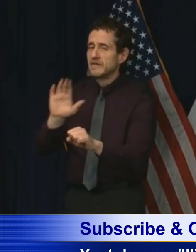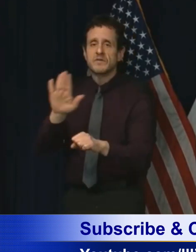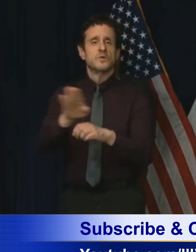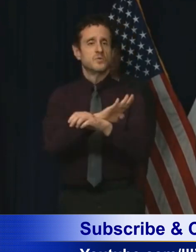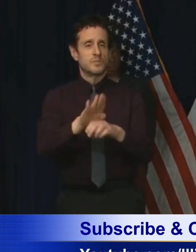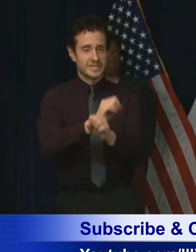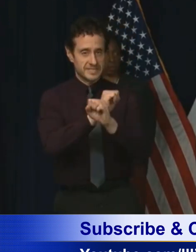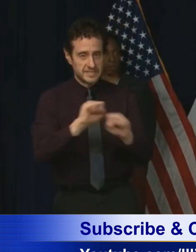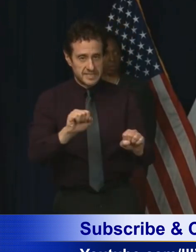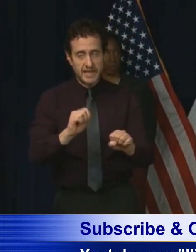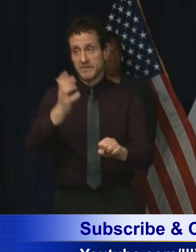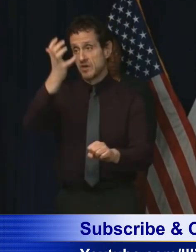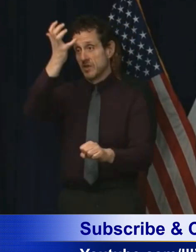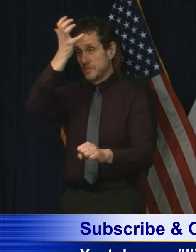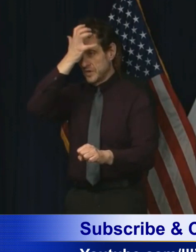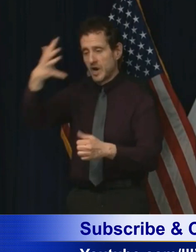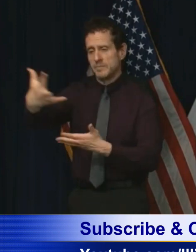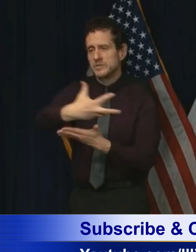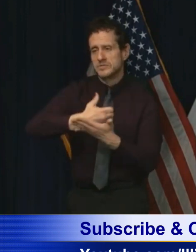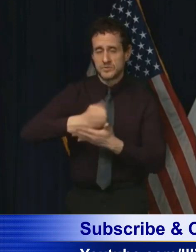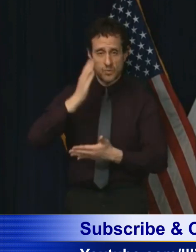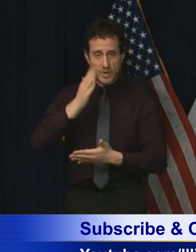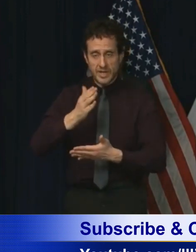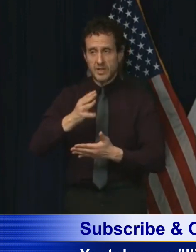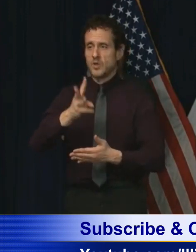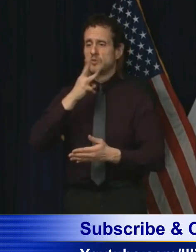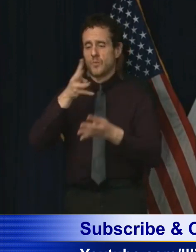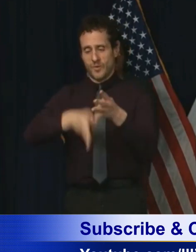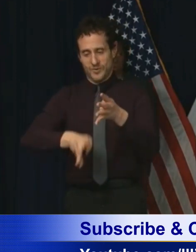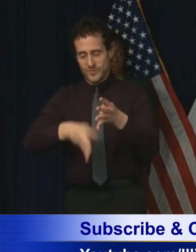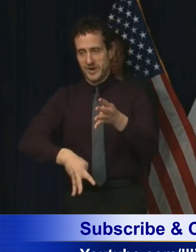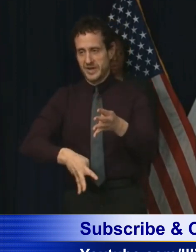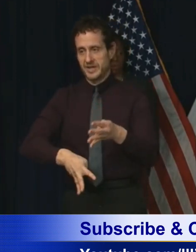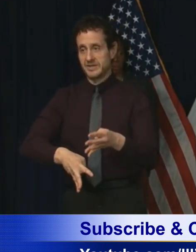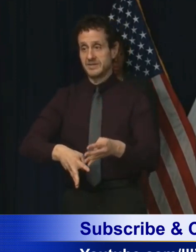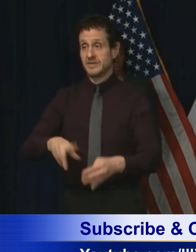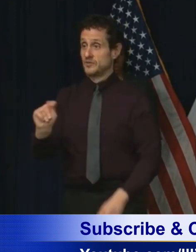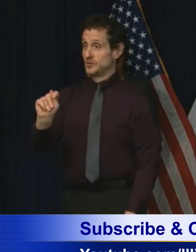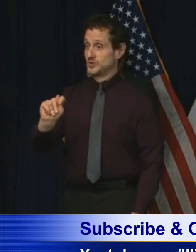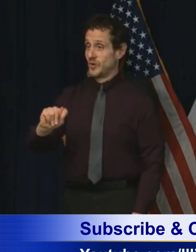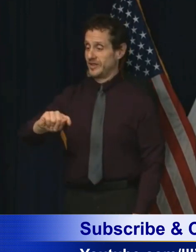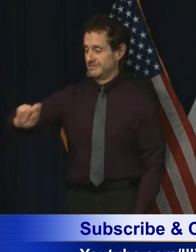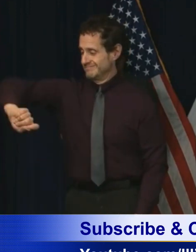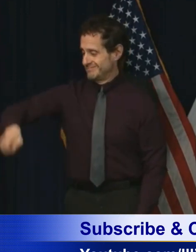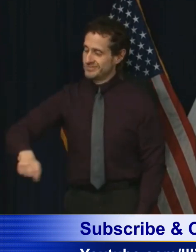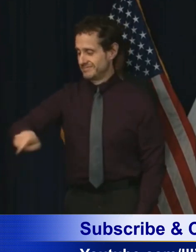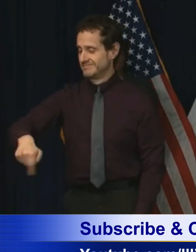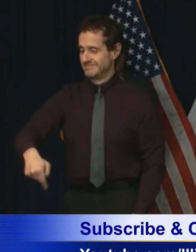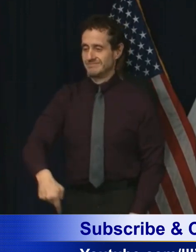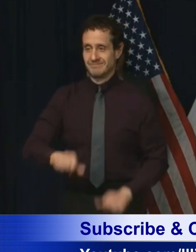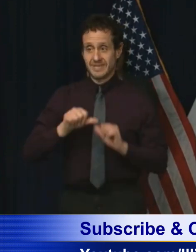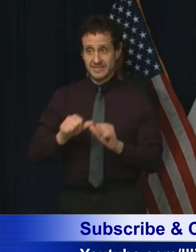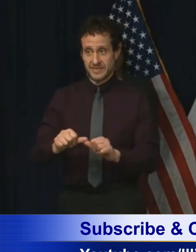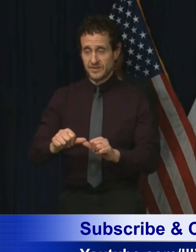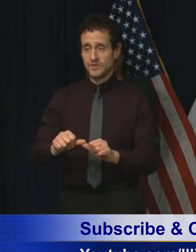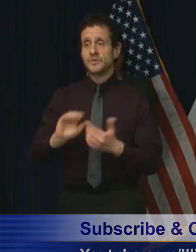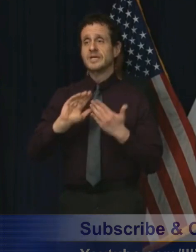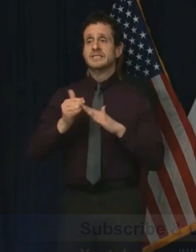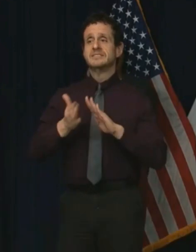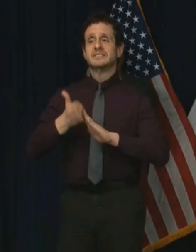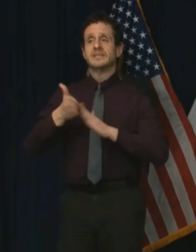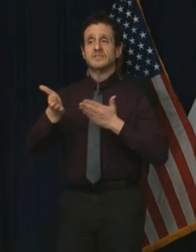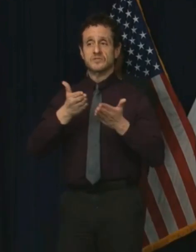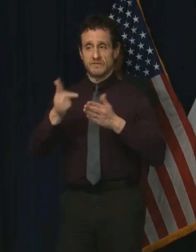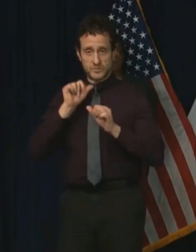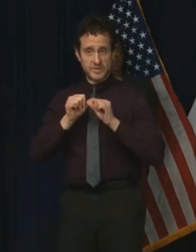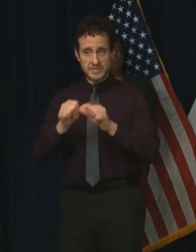your trash picked up, your kitchen faucet running, and your toilet flushing. Municipal operations will continue, although